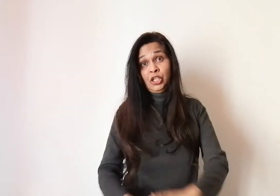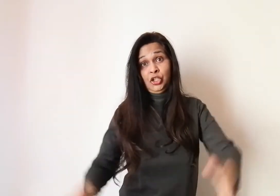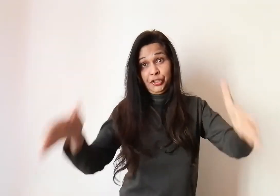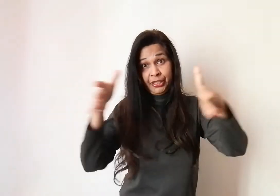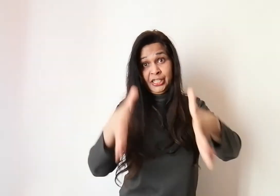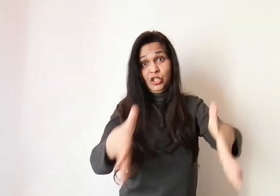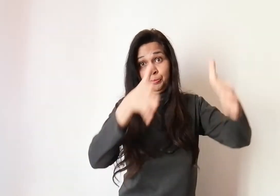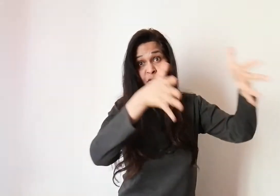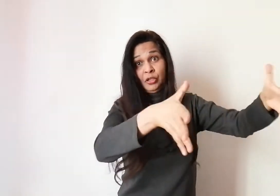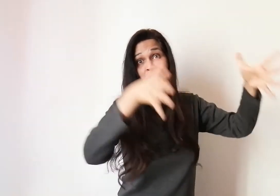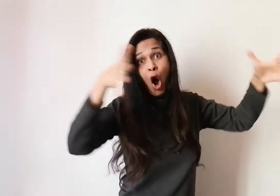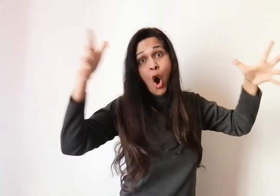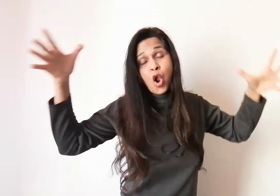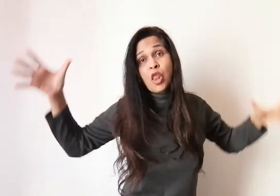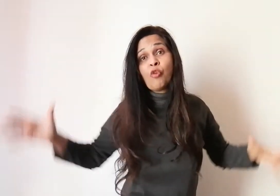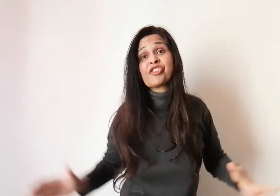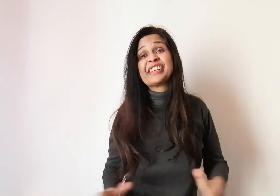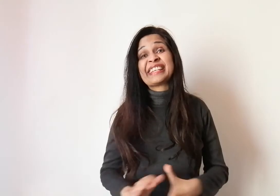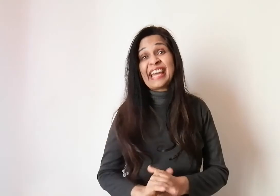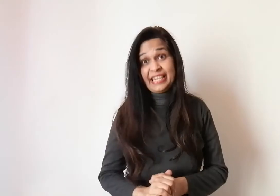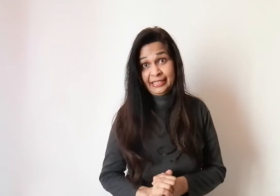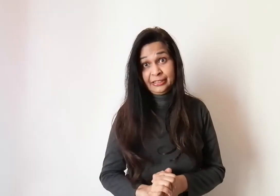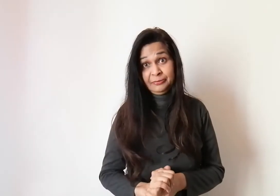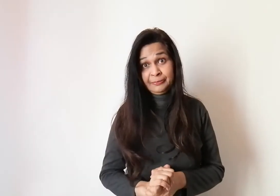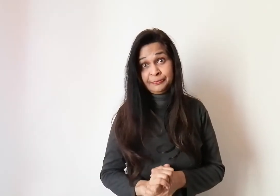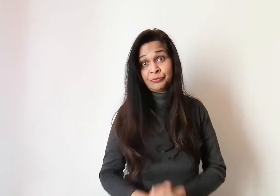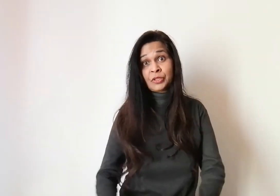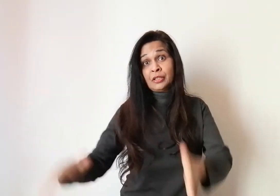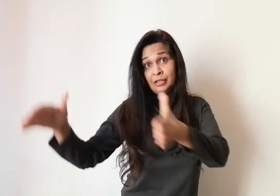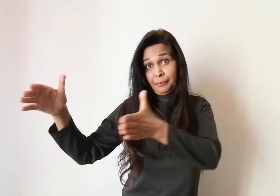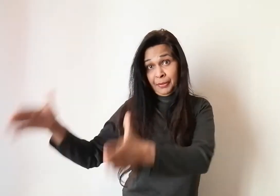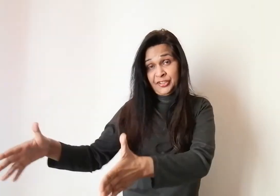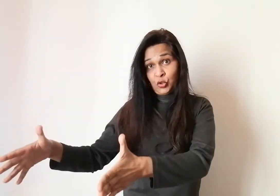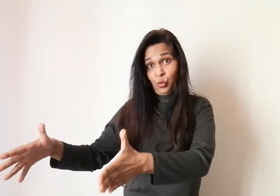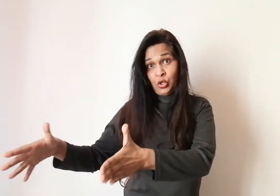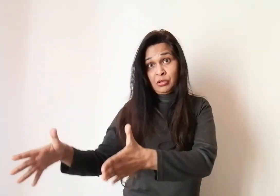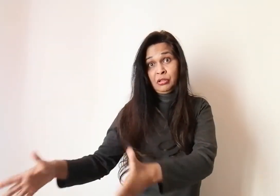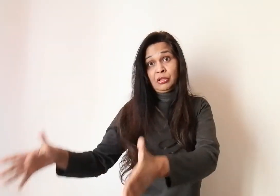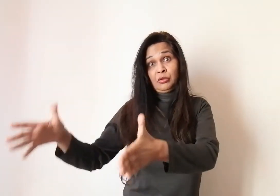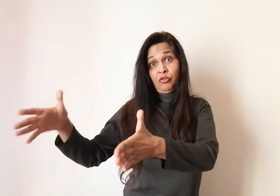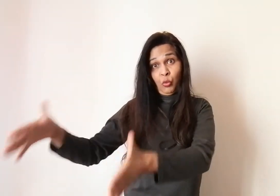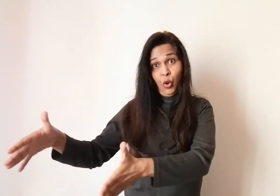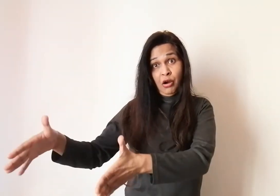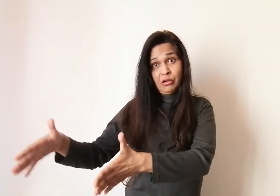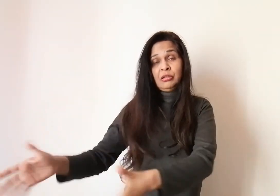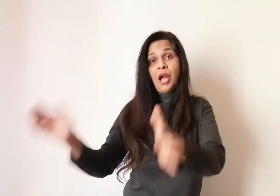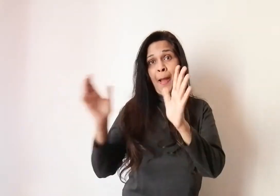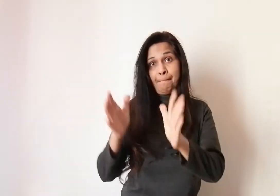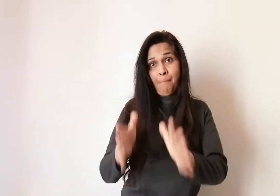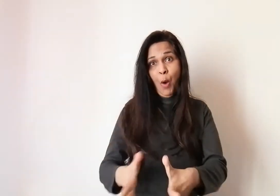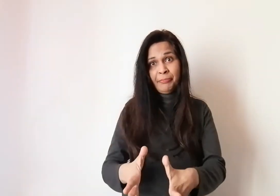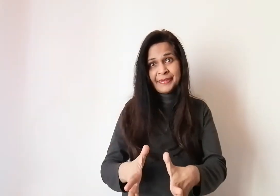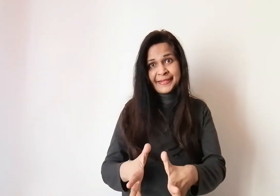Until you put all over in Guyana. Place to work. For walk. Bumps.